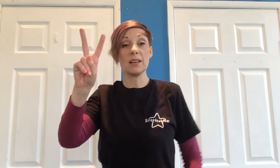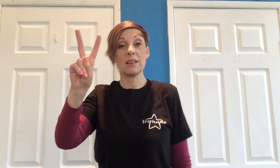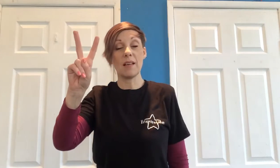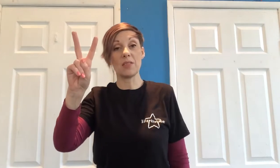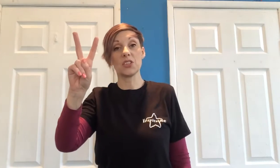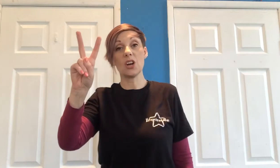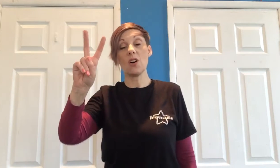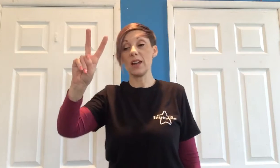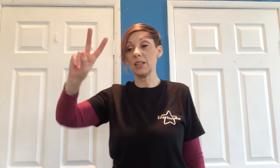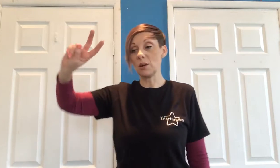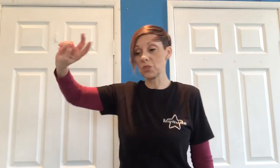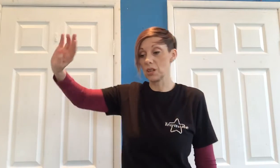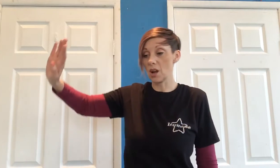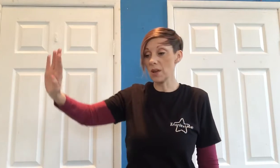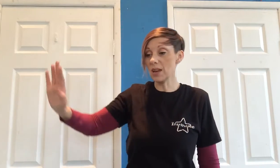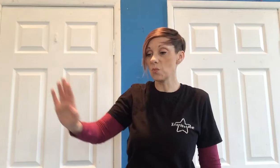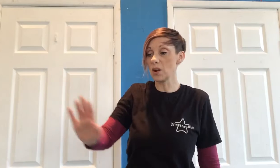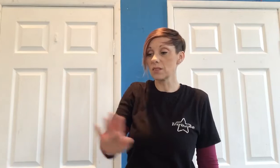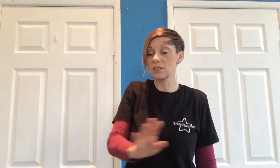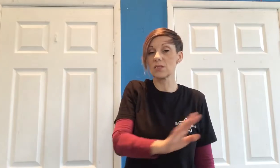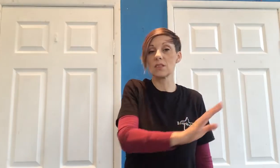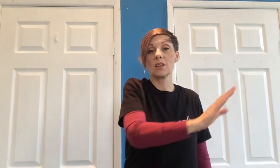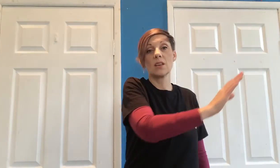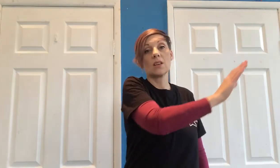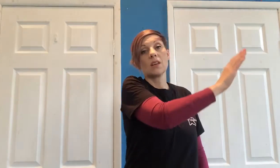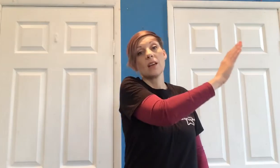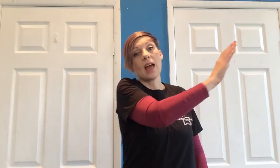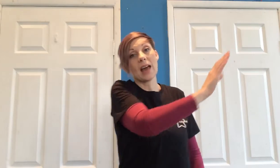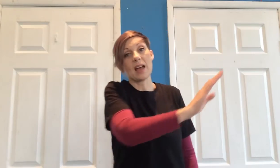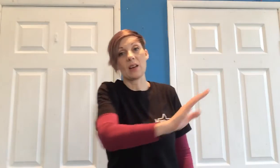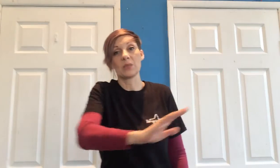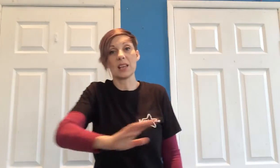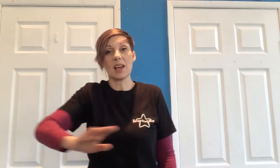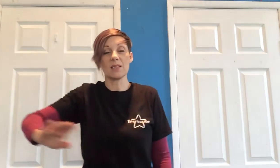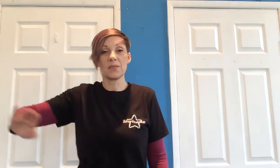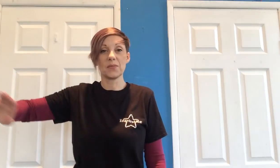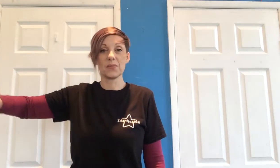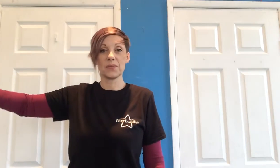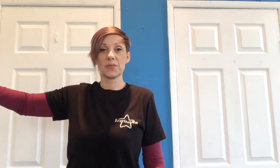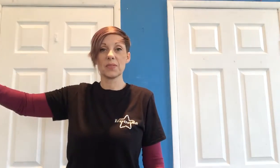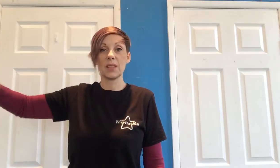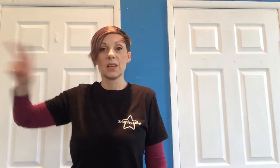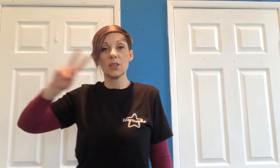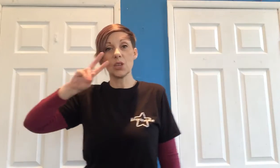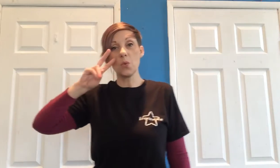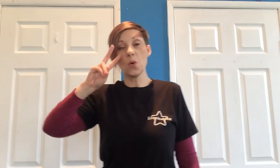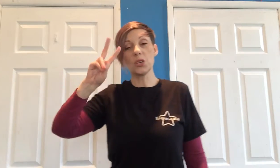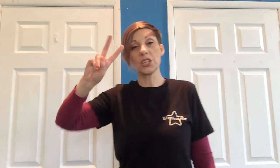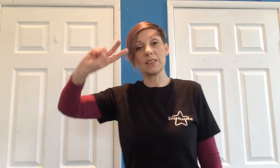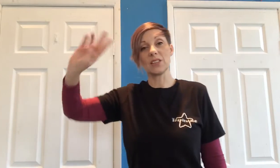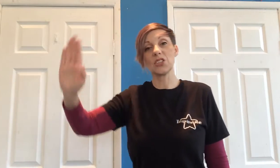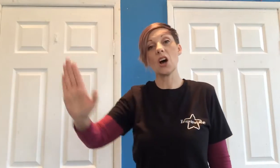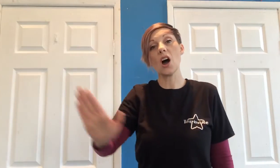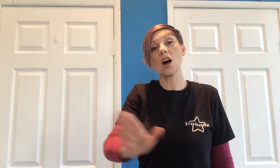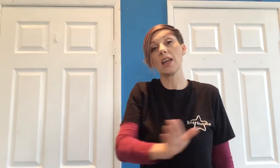and the tide I'm just going to go in once and out again so watching the tide